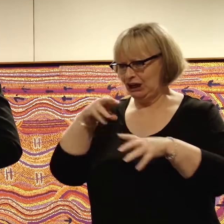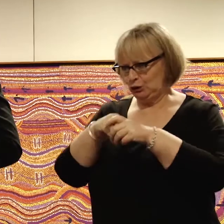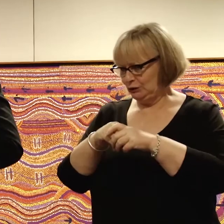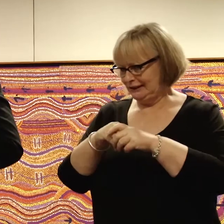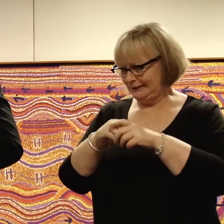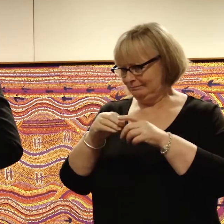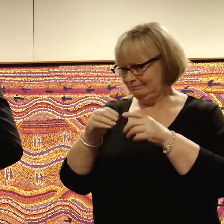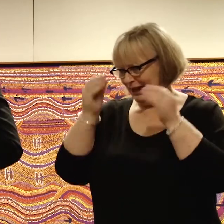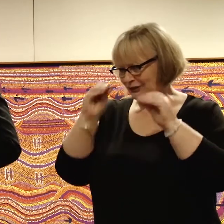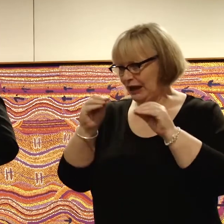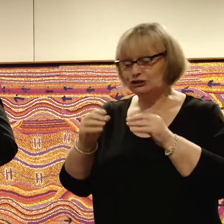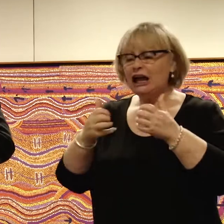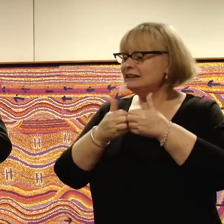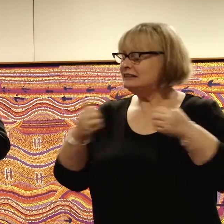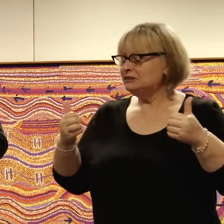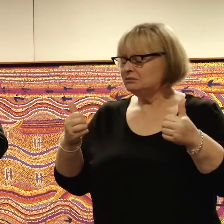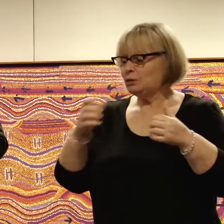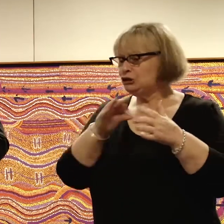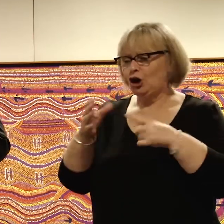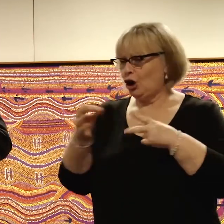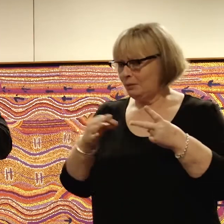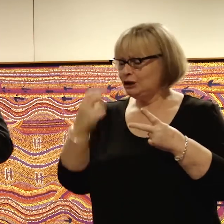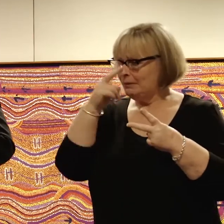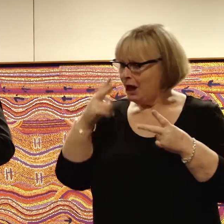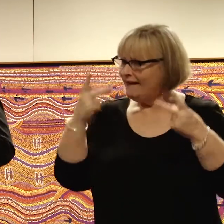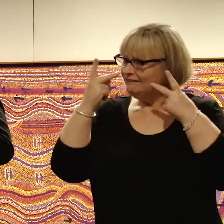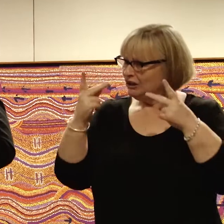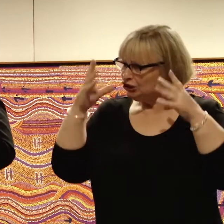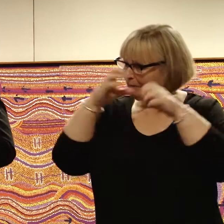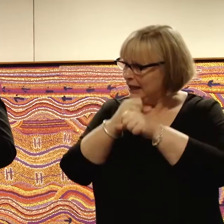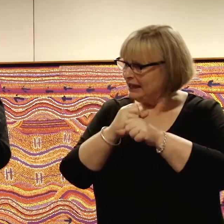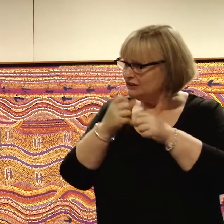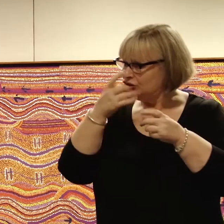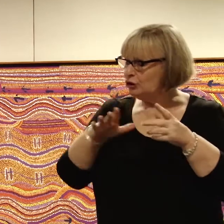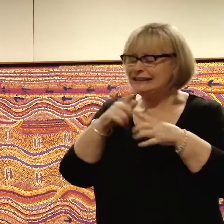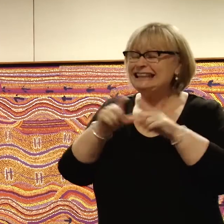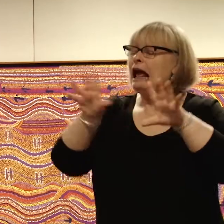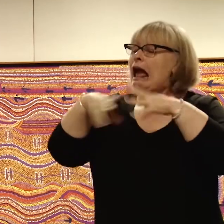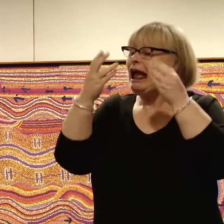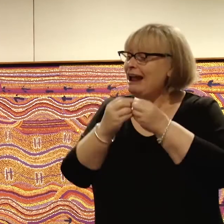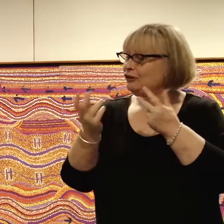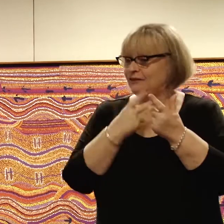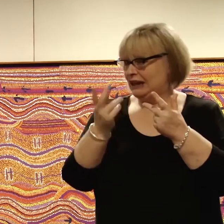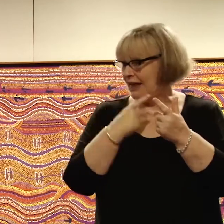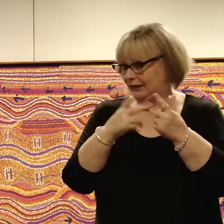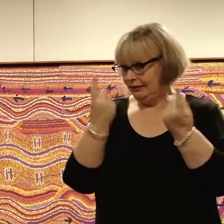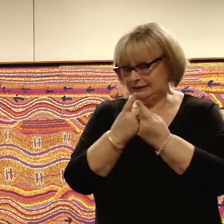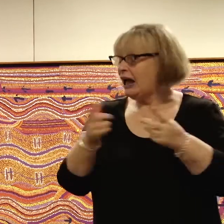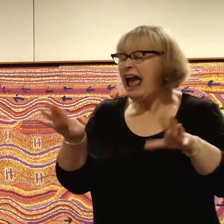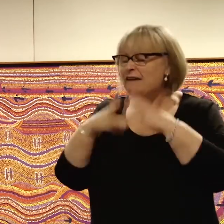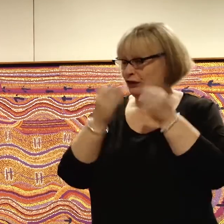Segregation was not even an option and the blind and vision impaired kids did absolutely everything all the other students did without exception.